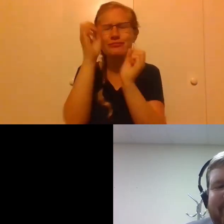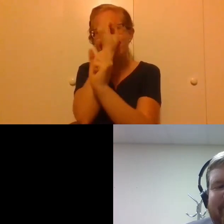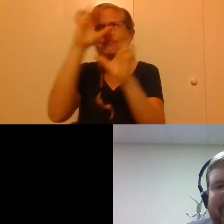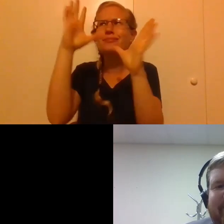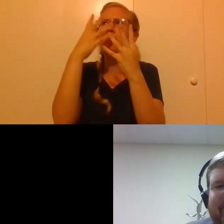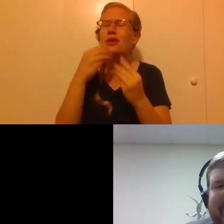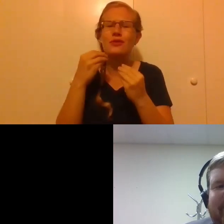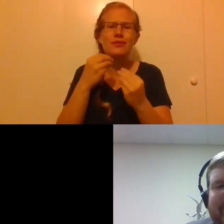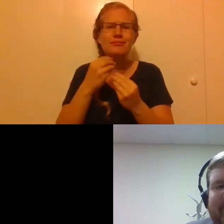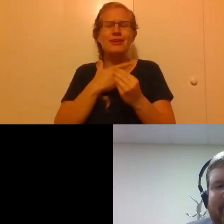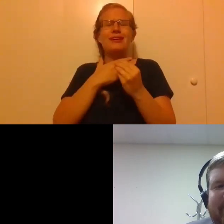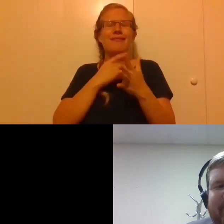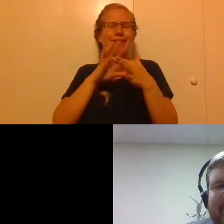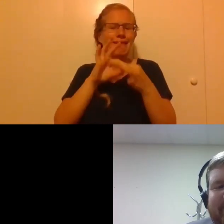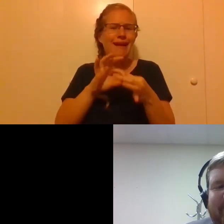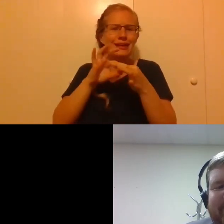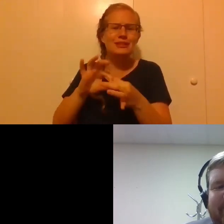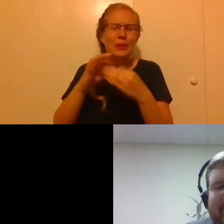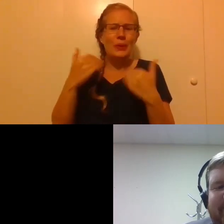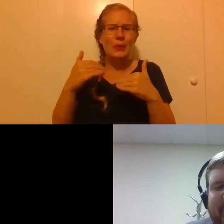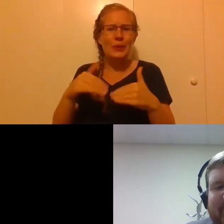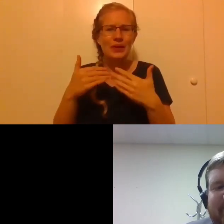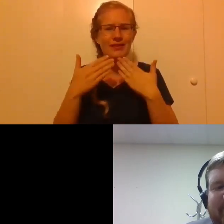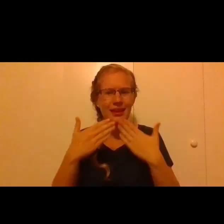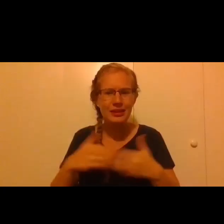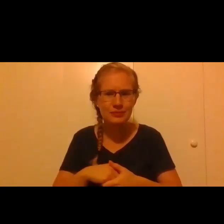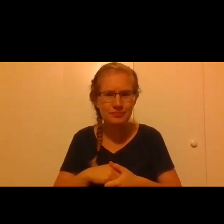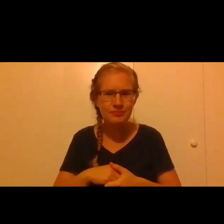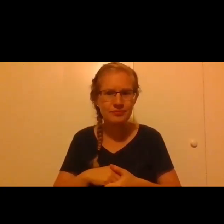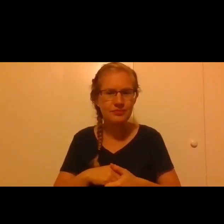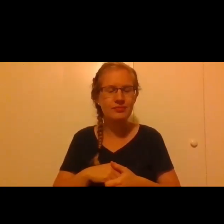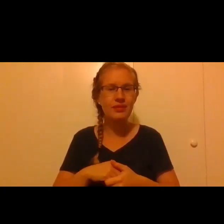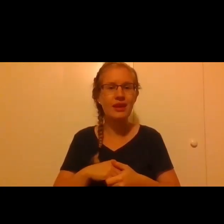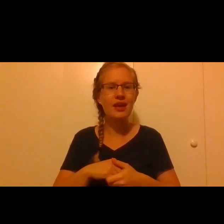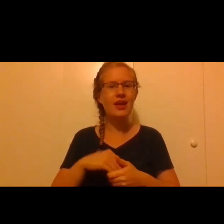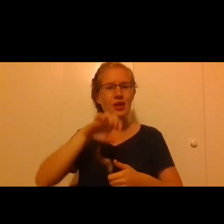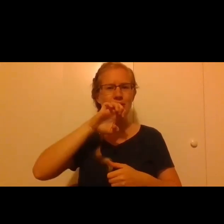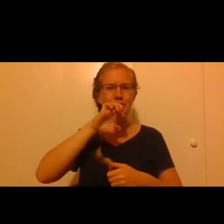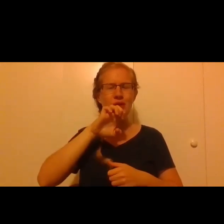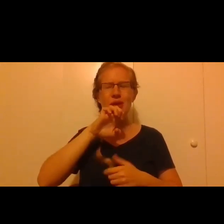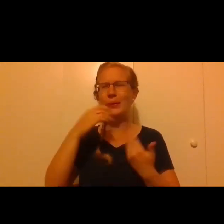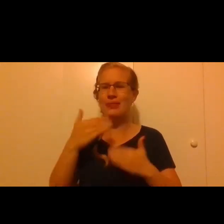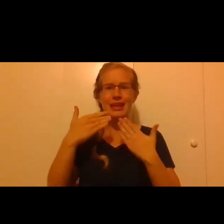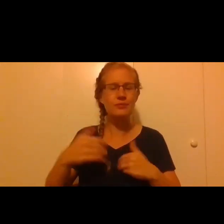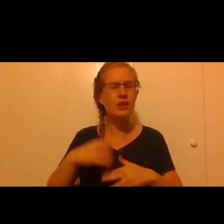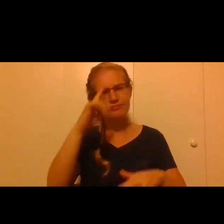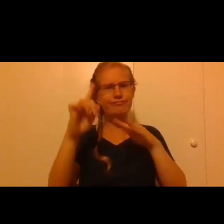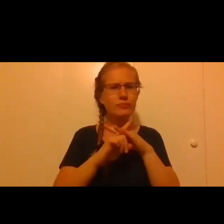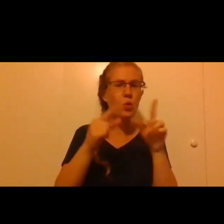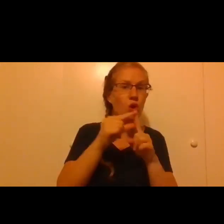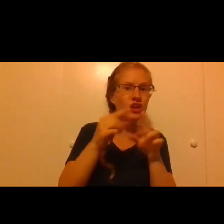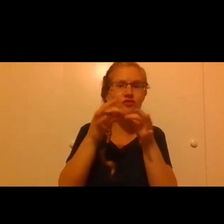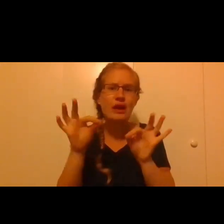breathtaking connections that you made for us, Archbishop. The things that stuck out to me, words and phrases,